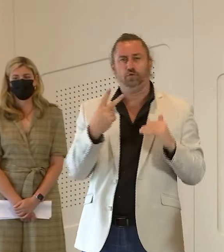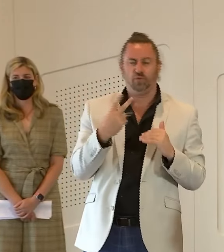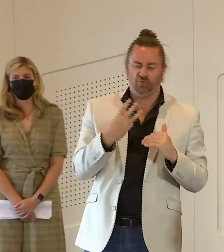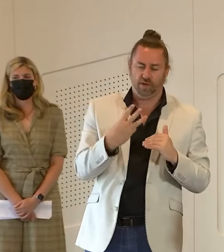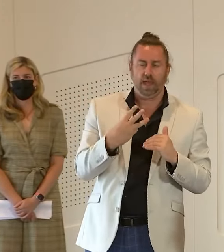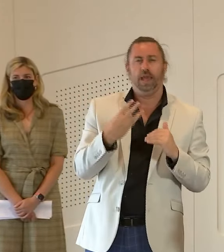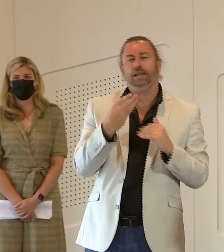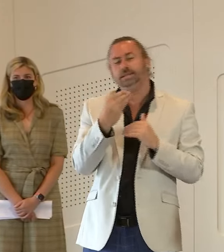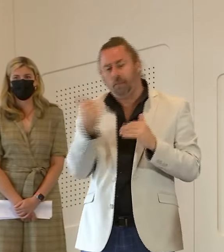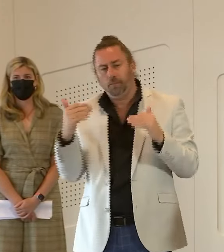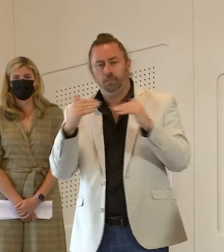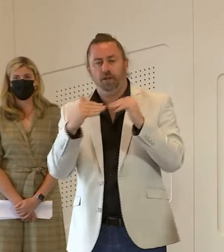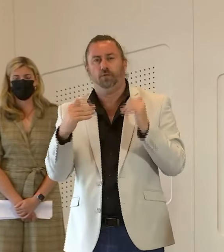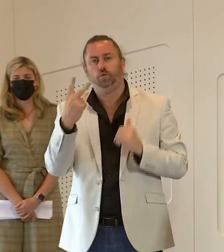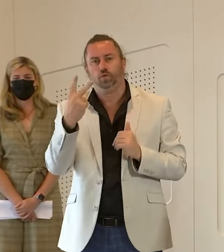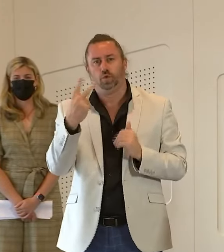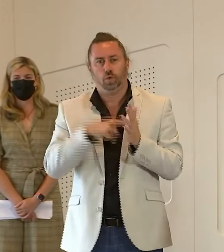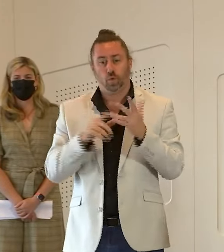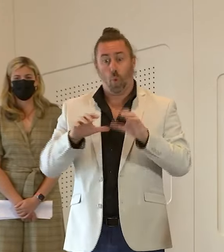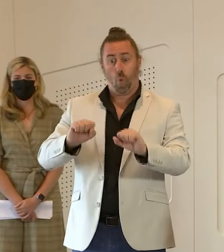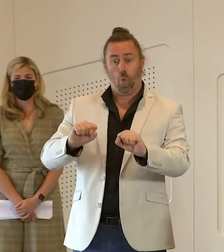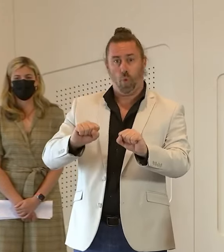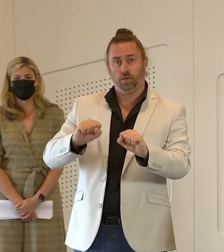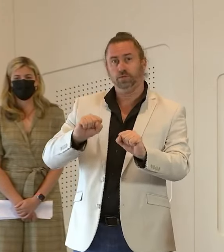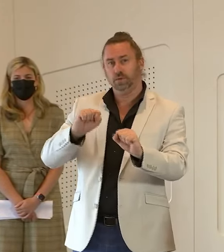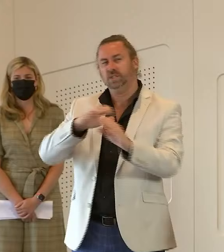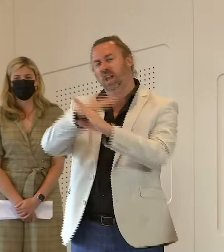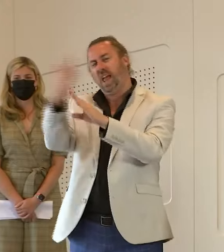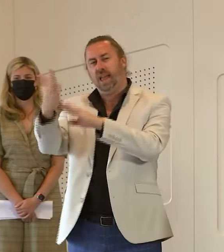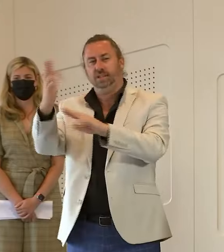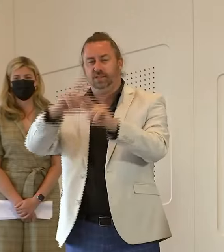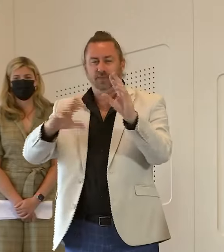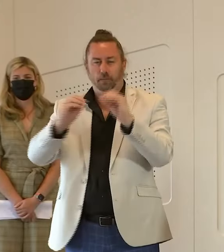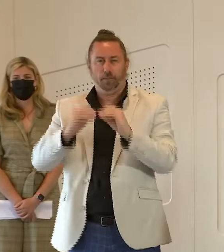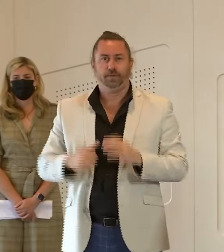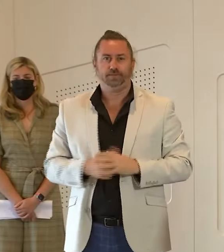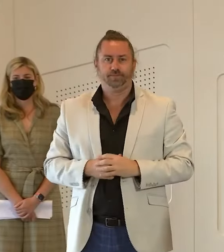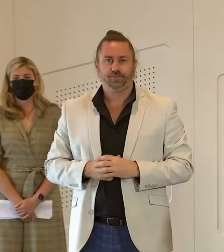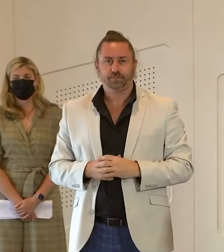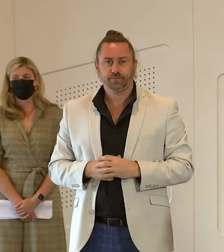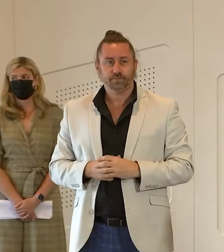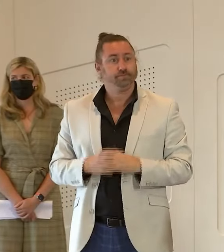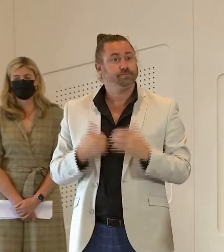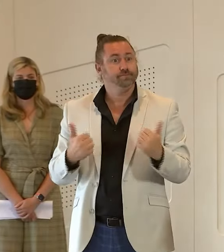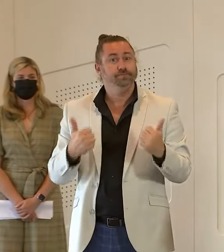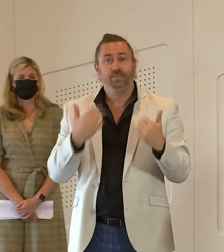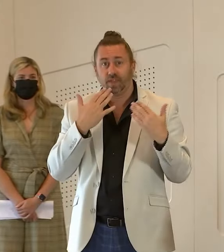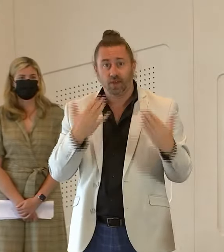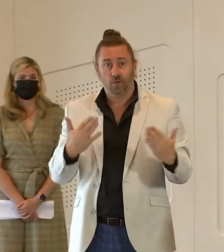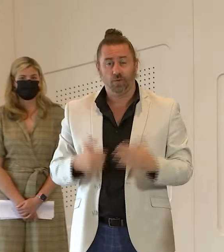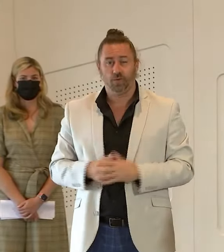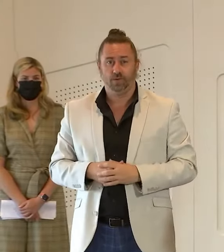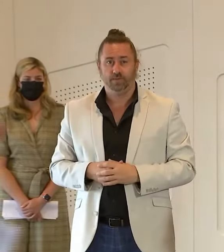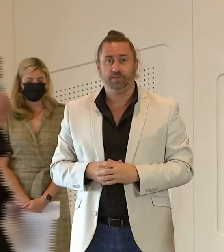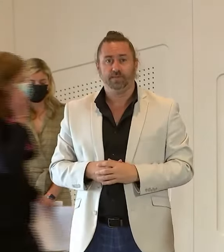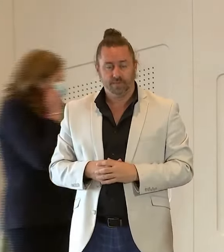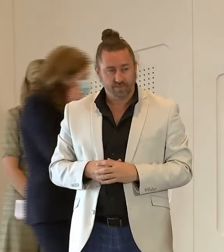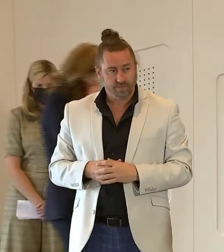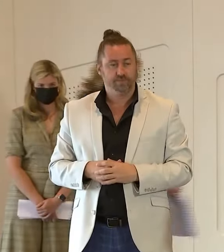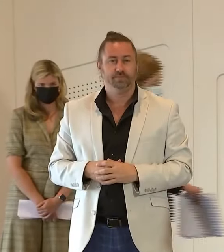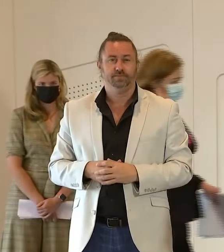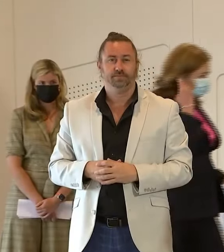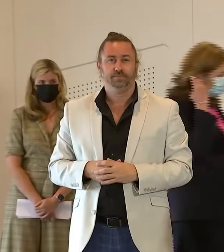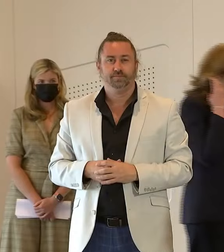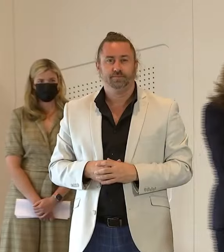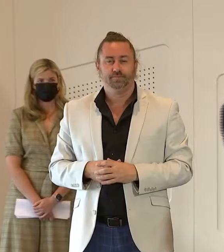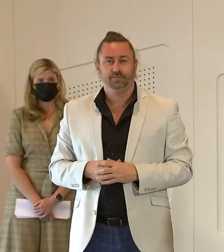that are suspended uh until the the end of february and get started okay thank you okay thanks